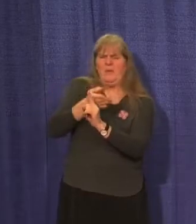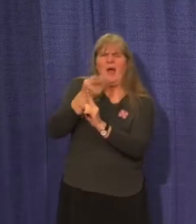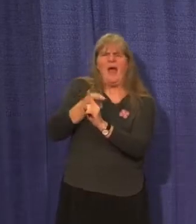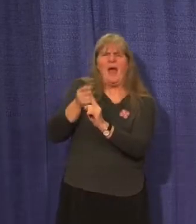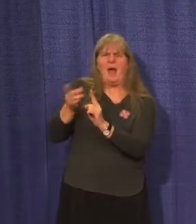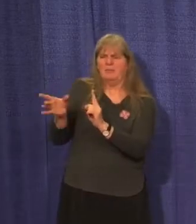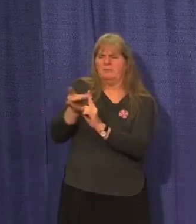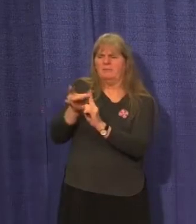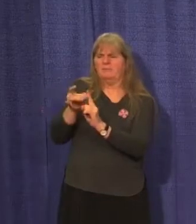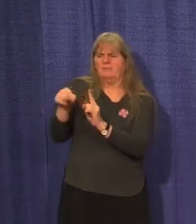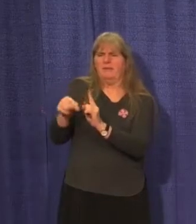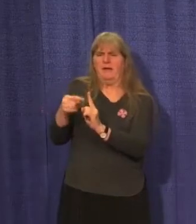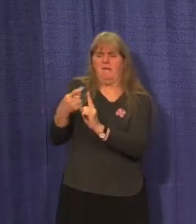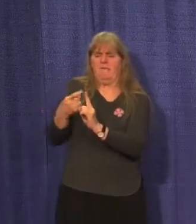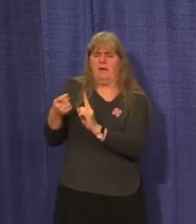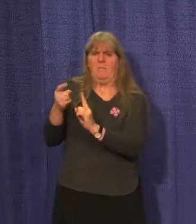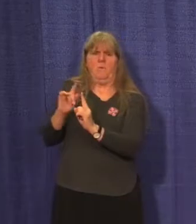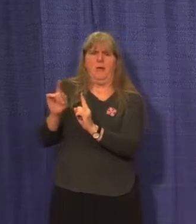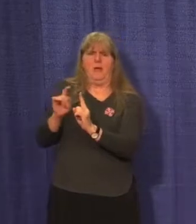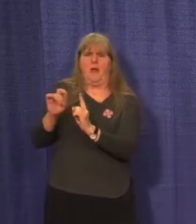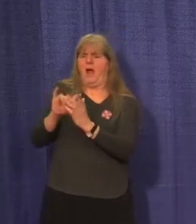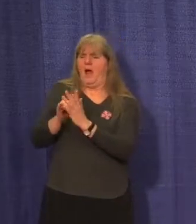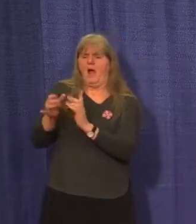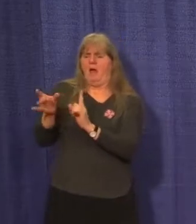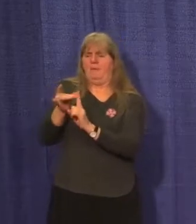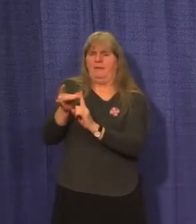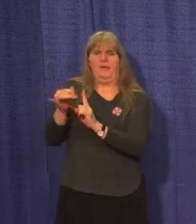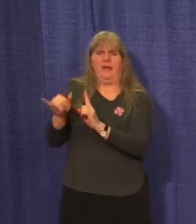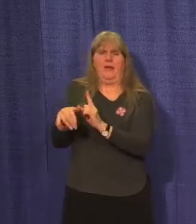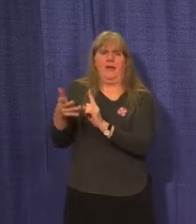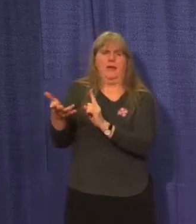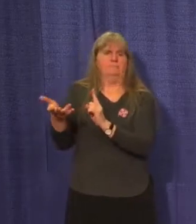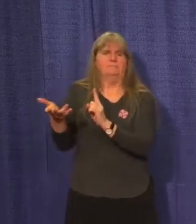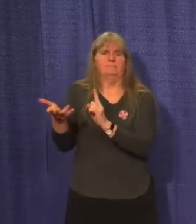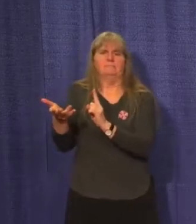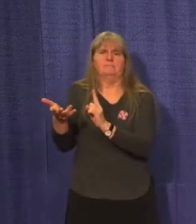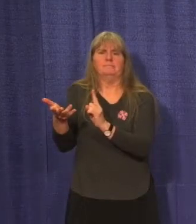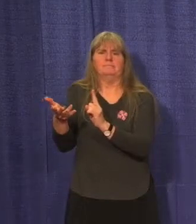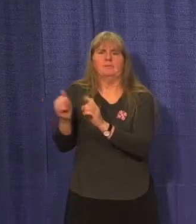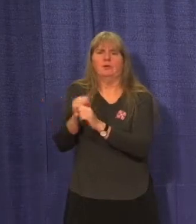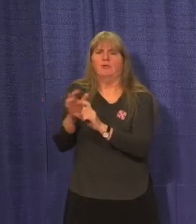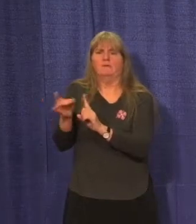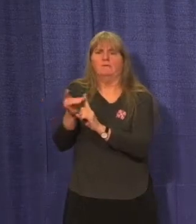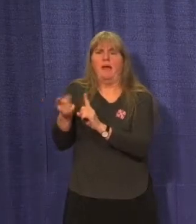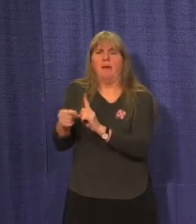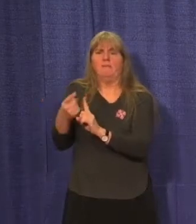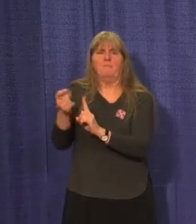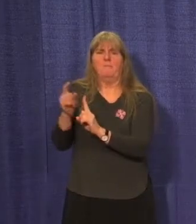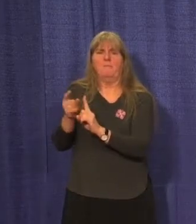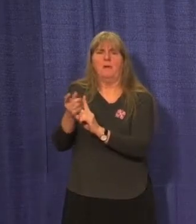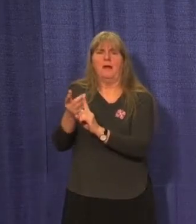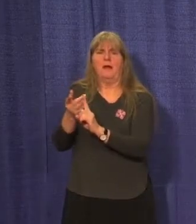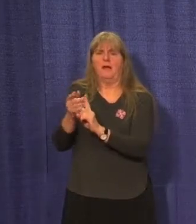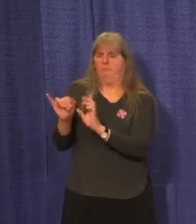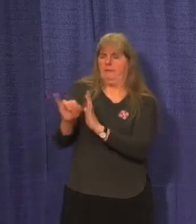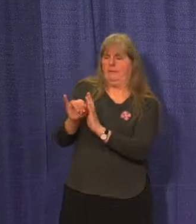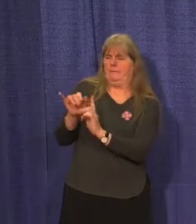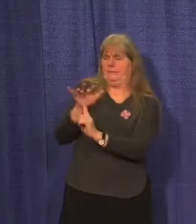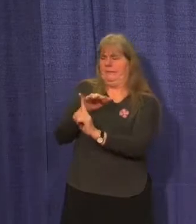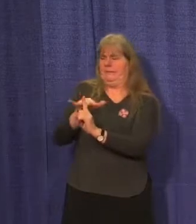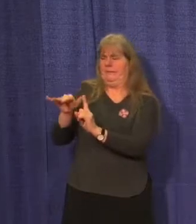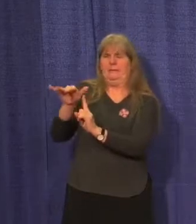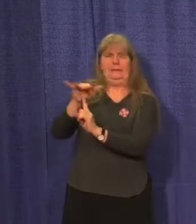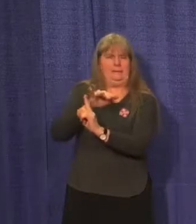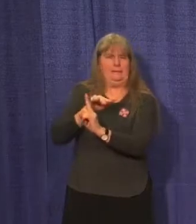and where did that person where did the child acquire the infection or seem to have acquired the infection